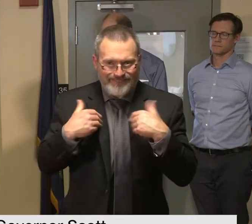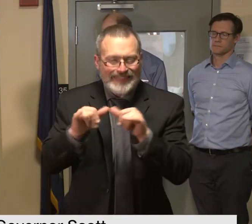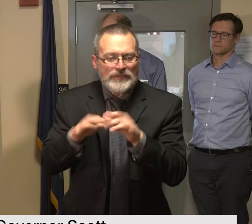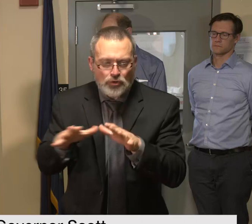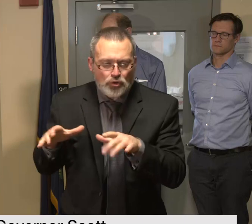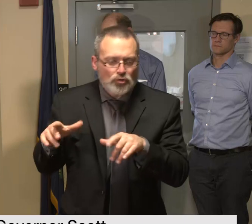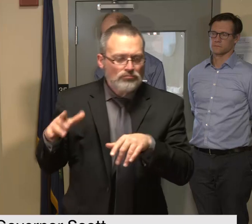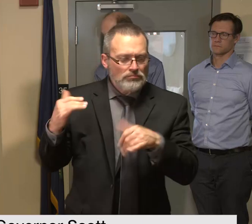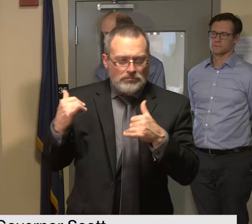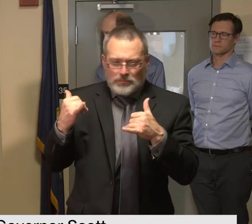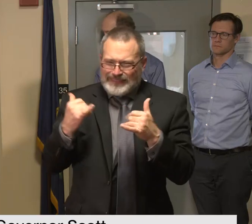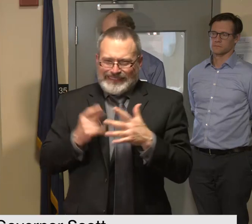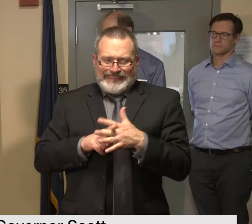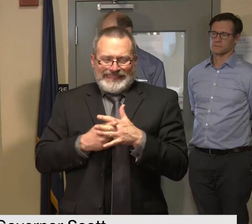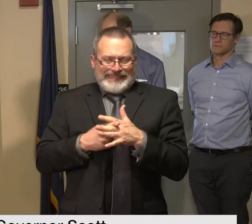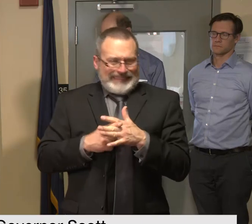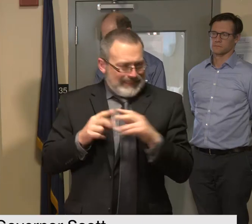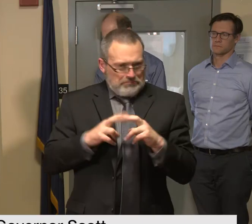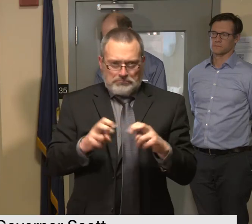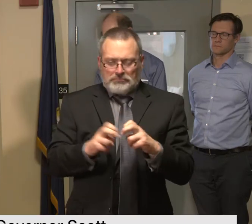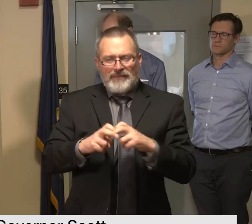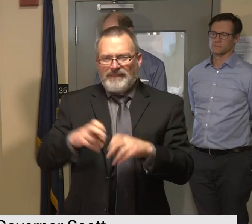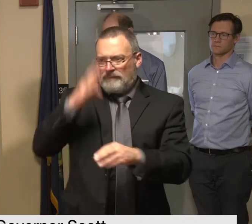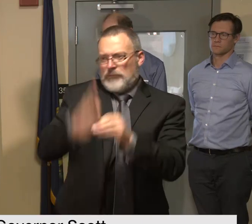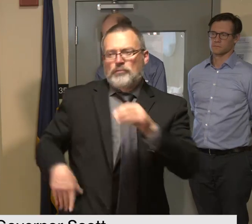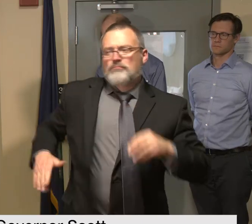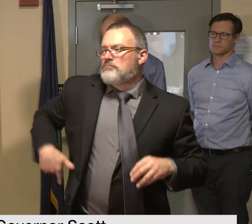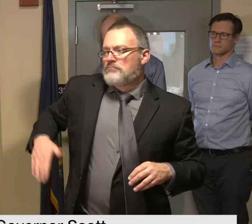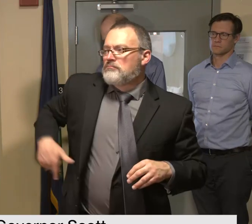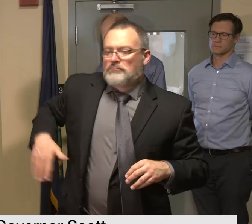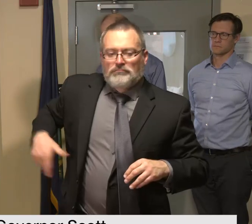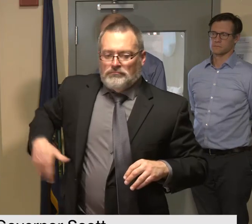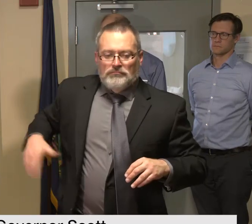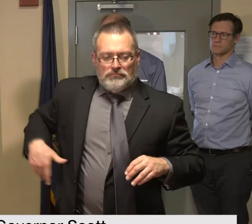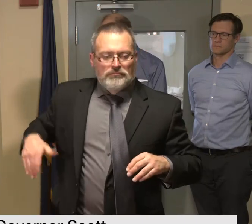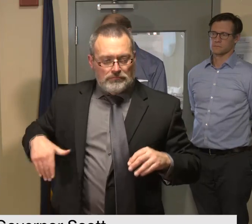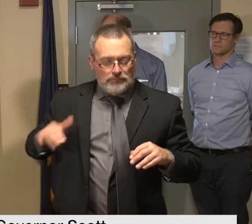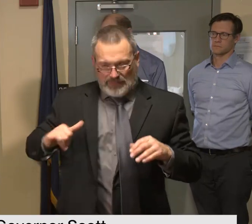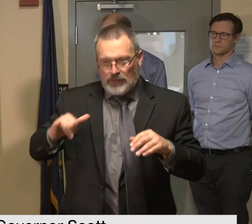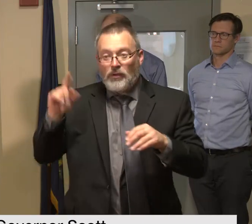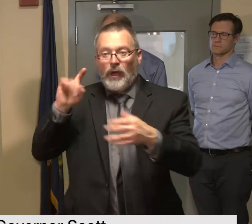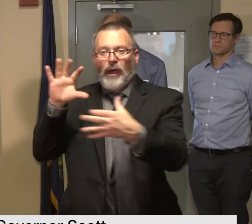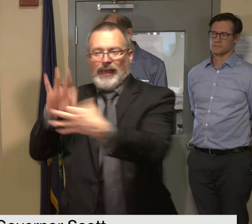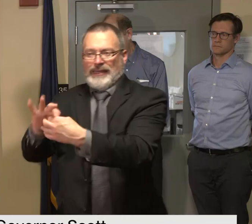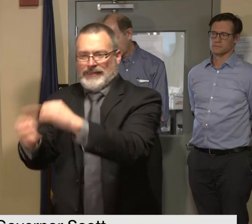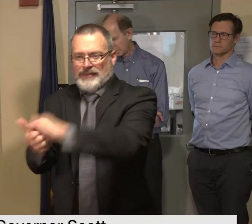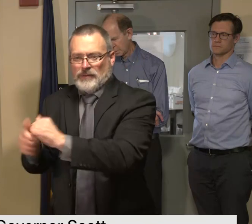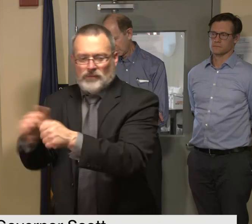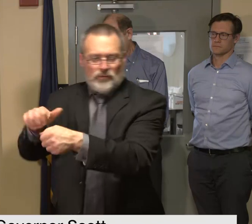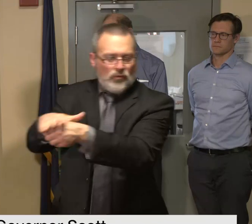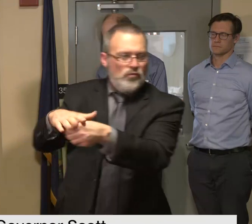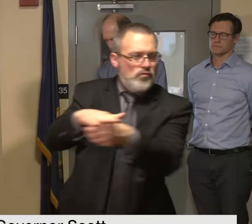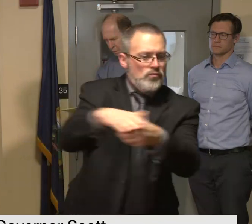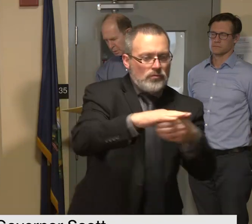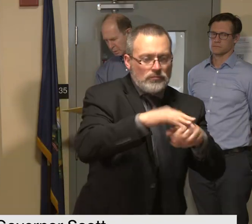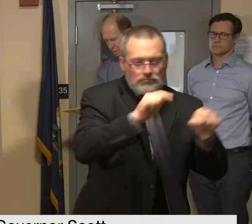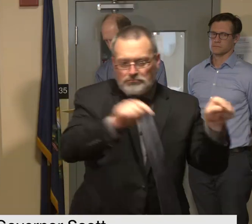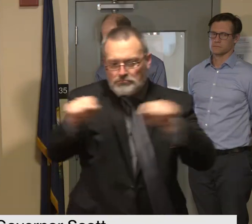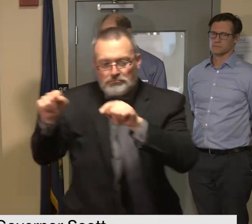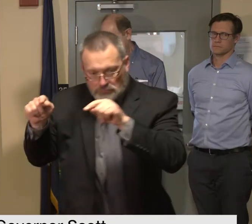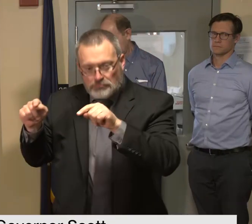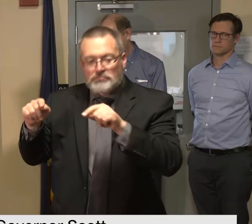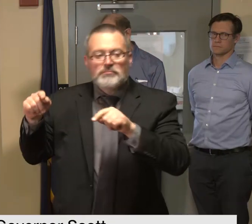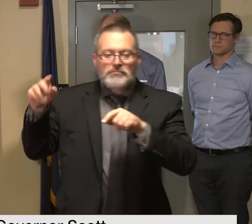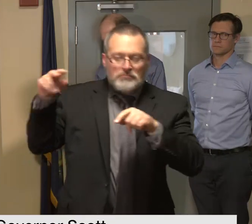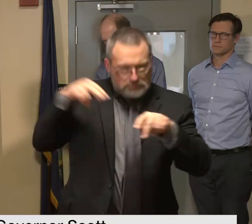early stages of assessment and are working with local liaisons to understand where there may be in-stream debris piles